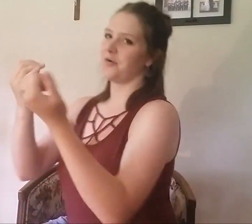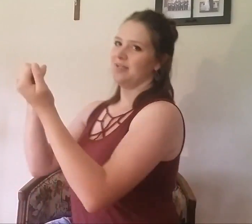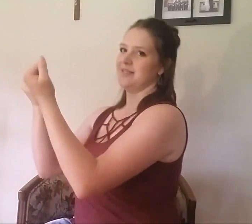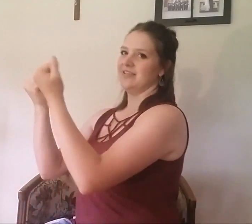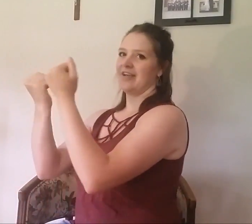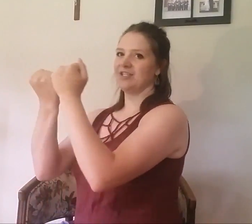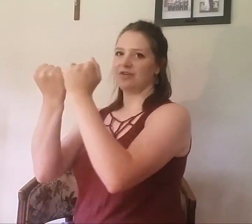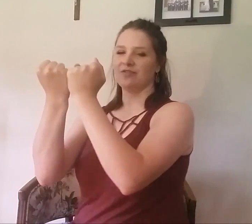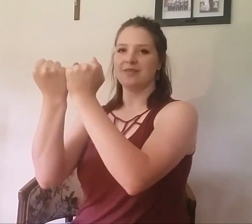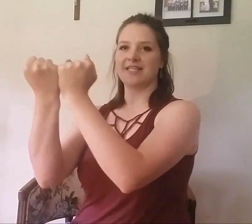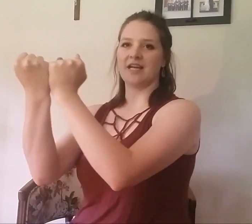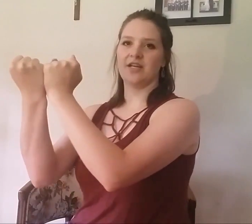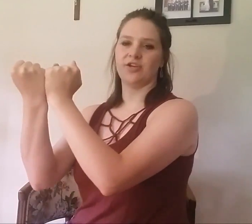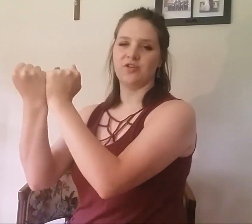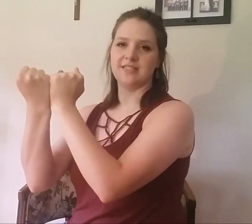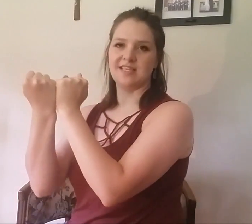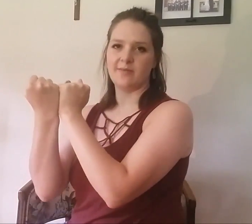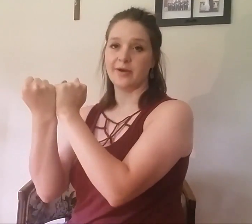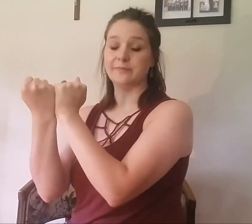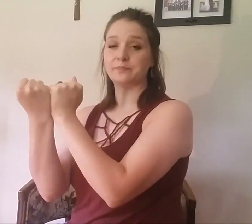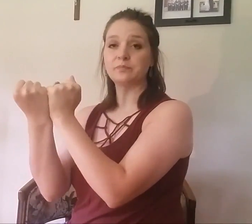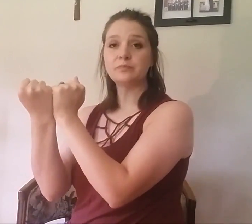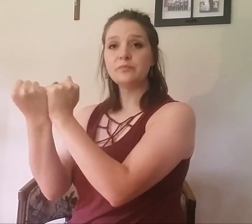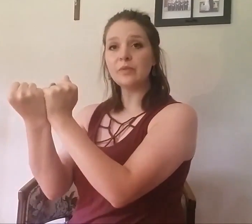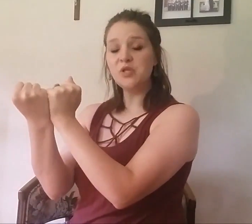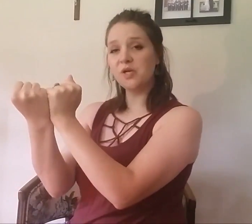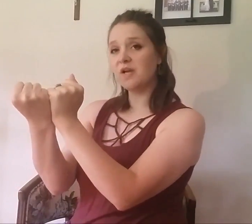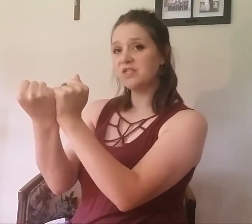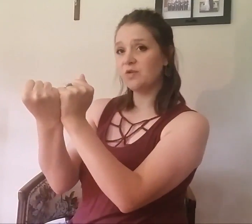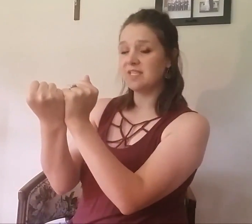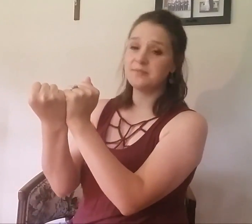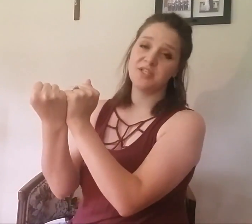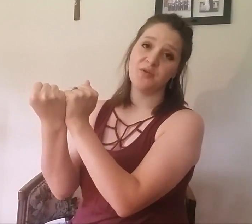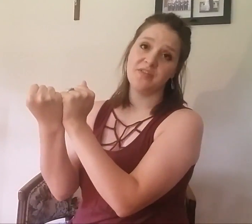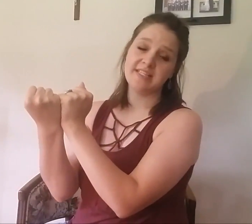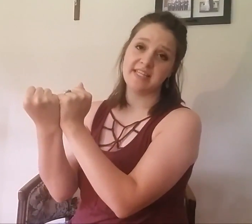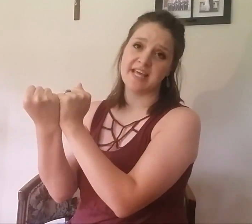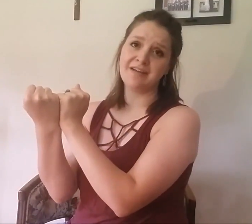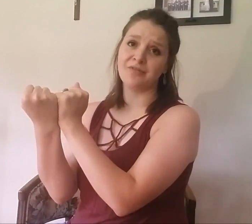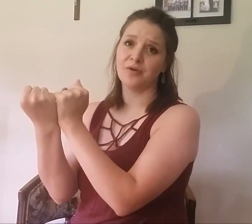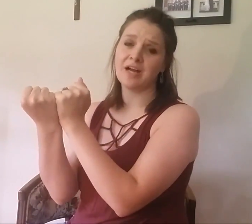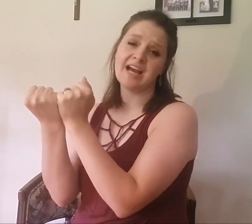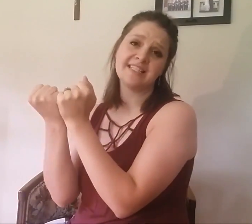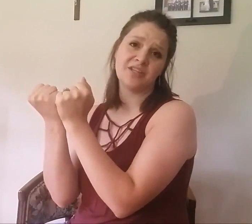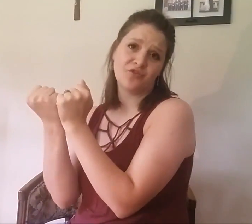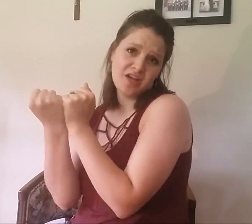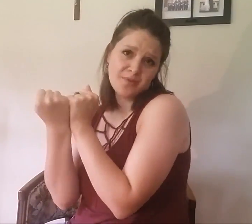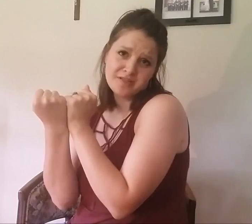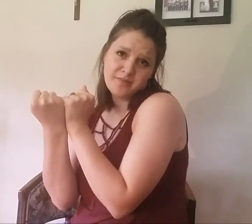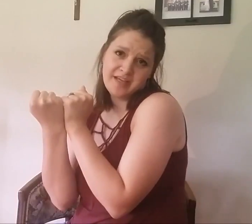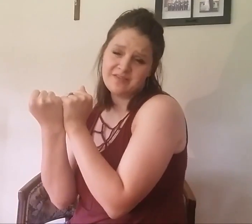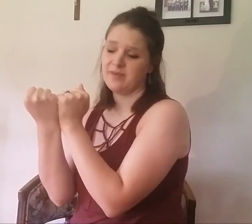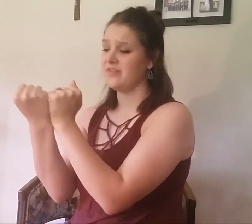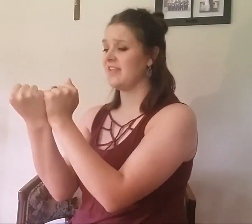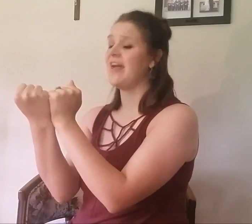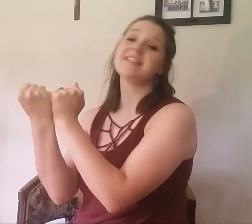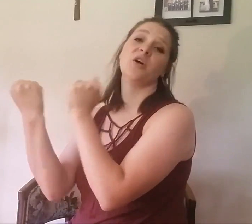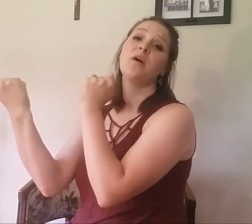awkward let me see if I can do it from the side here and you can see better you can also substitute this in that for ice and cream or something something like that so